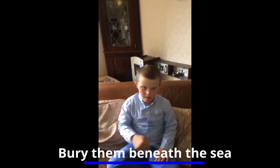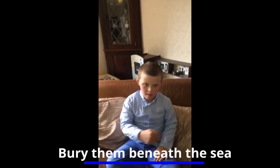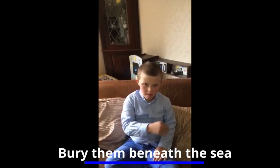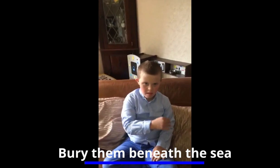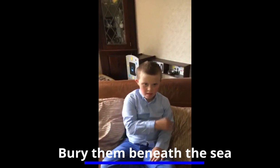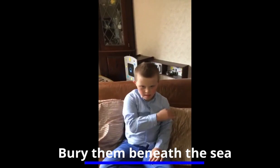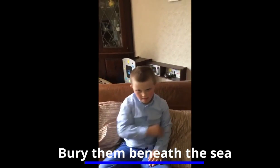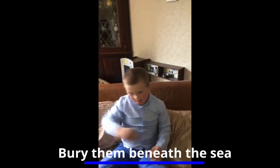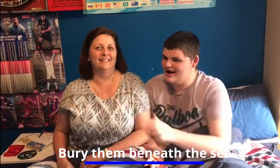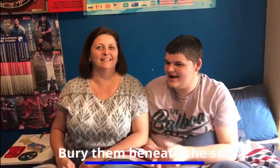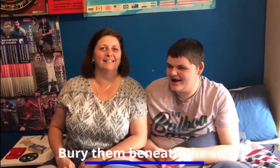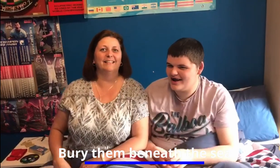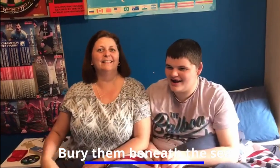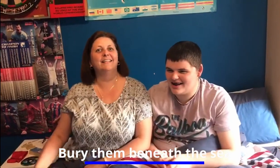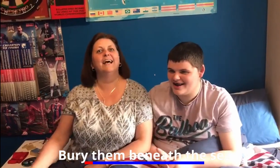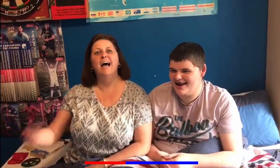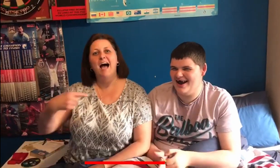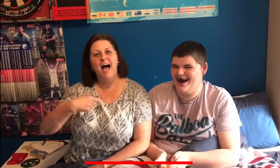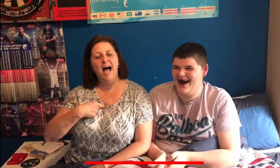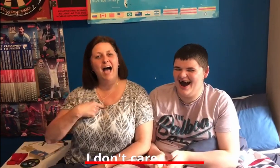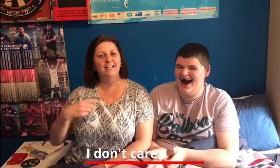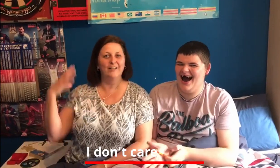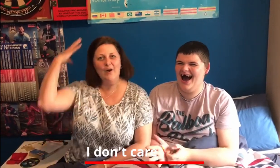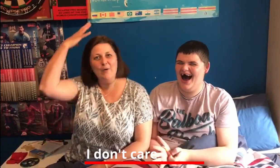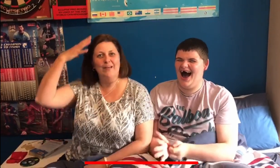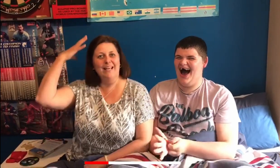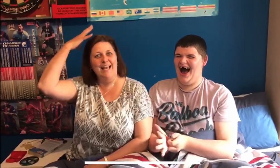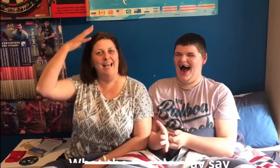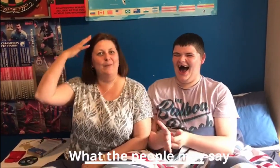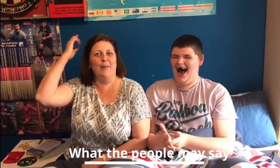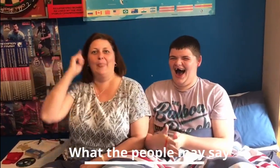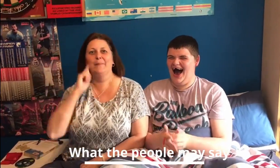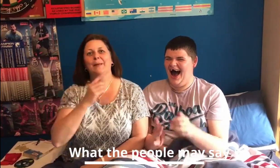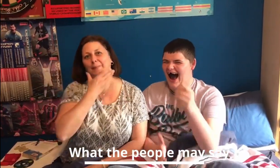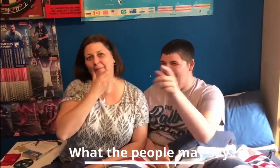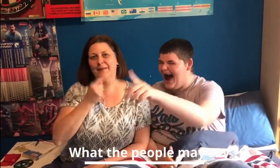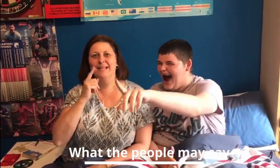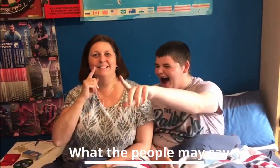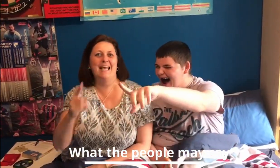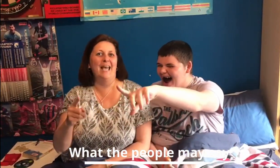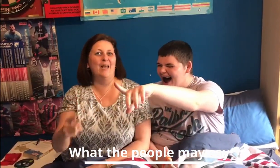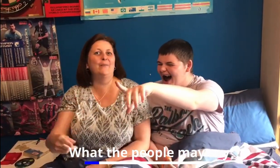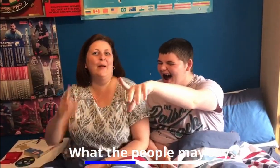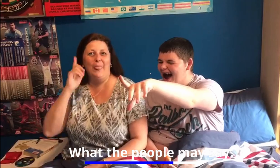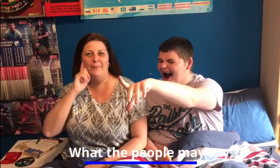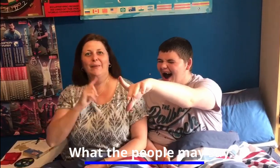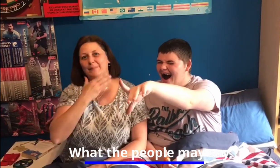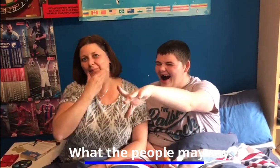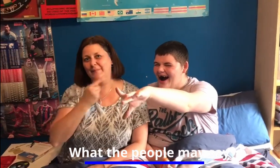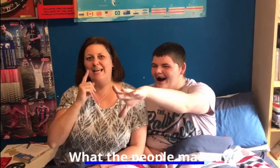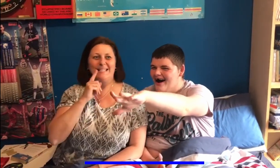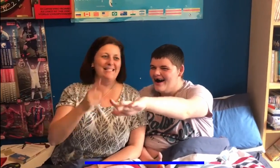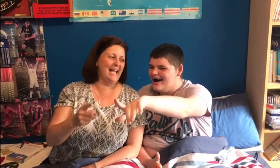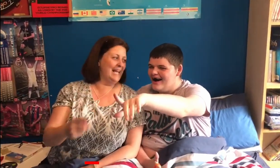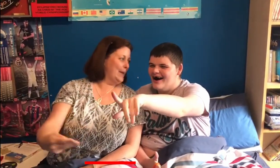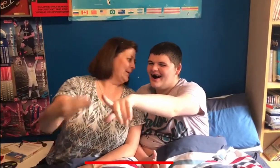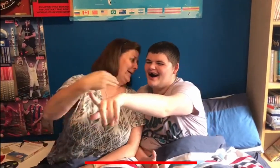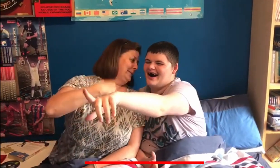sea I don't care what the people make you say What the people make you say about